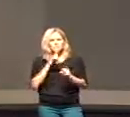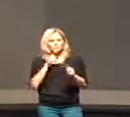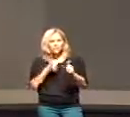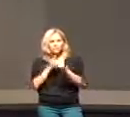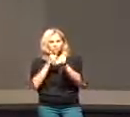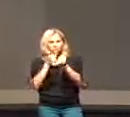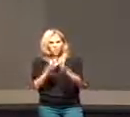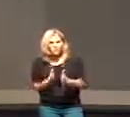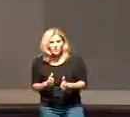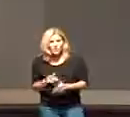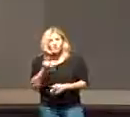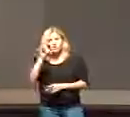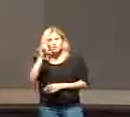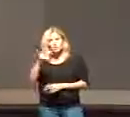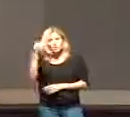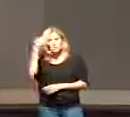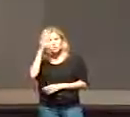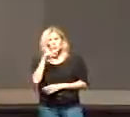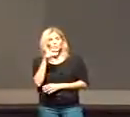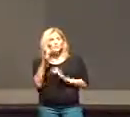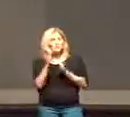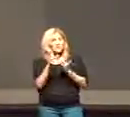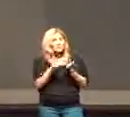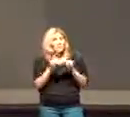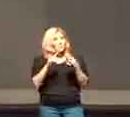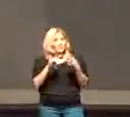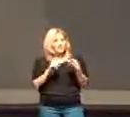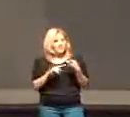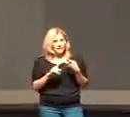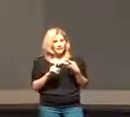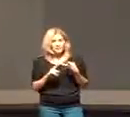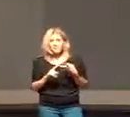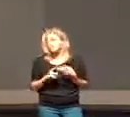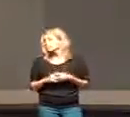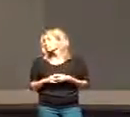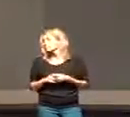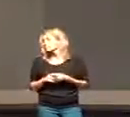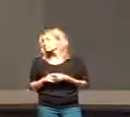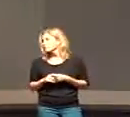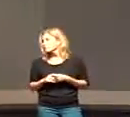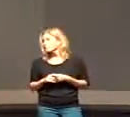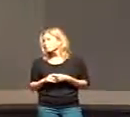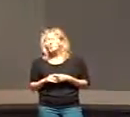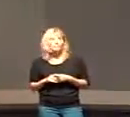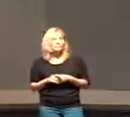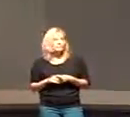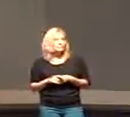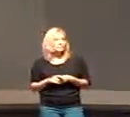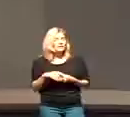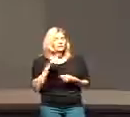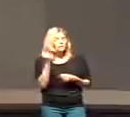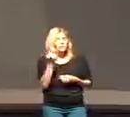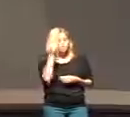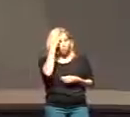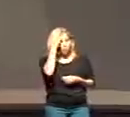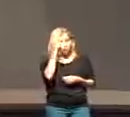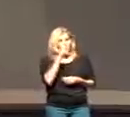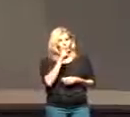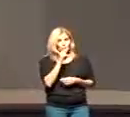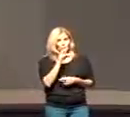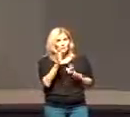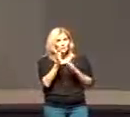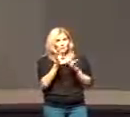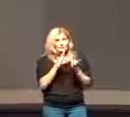Jesus? Number one, we need to know who Jesus is. But then secondly, we see this. Not only do we need to know who Jesus is, but